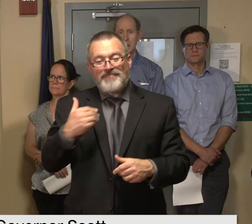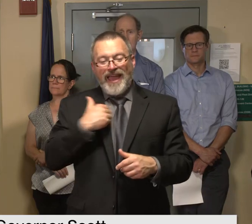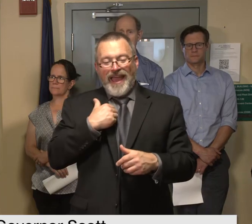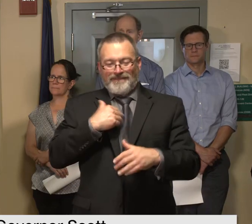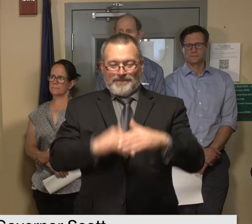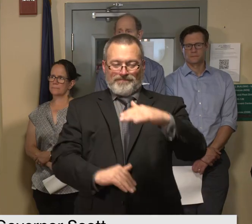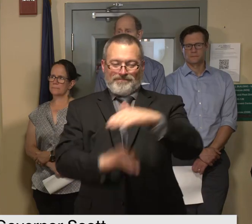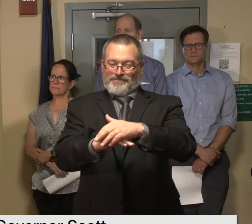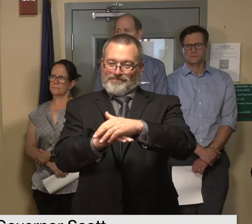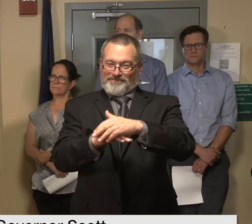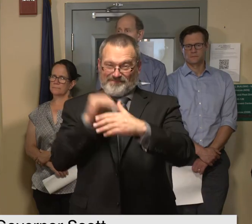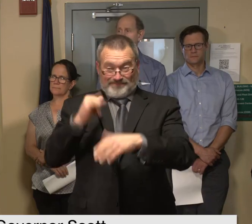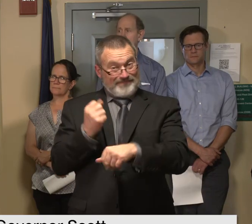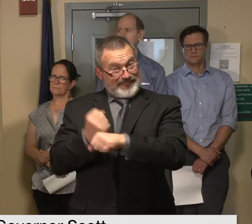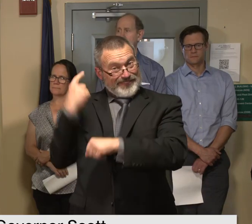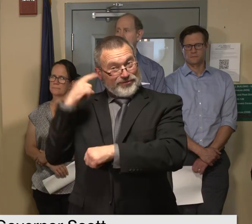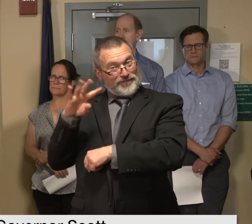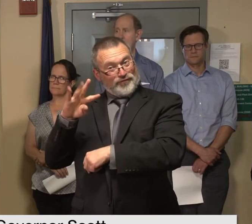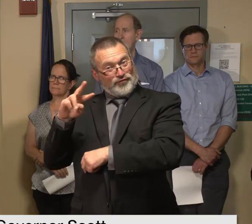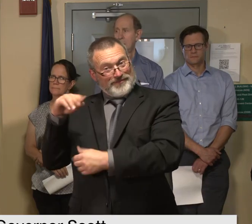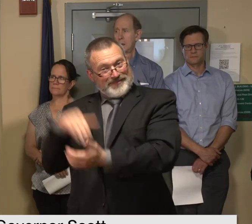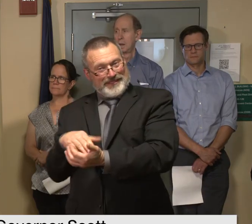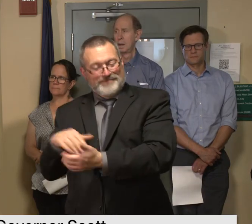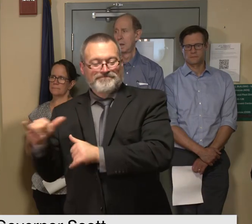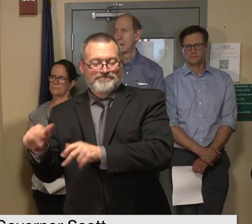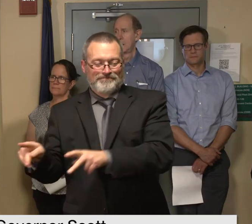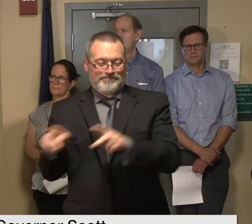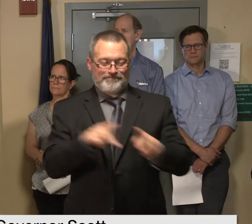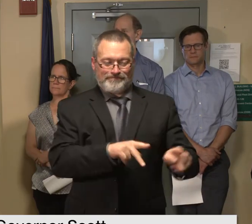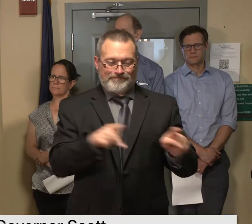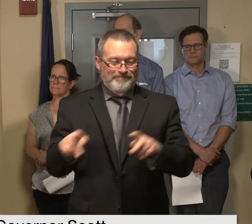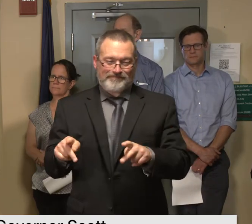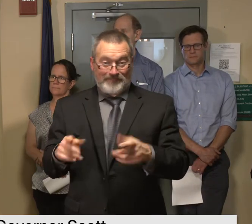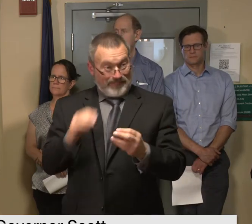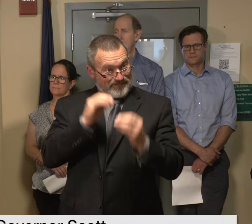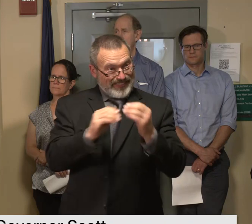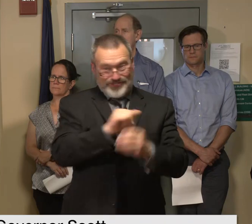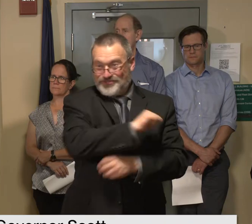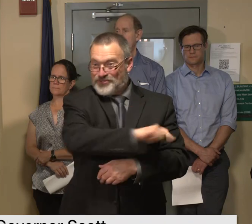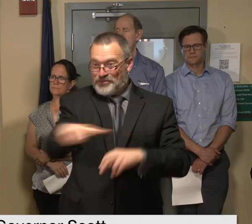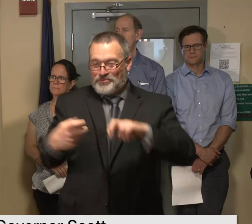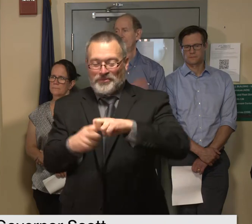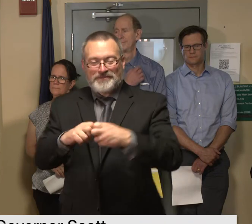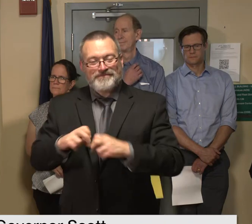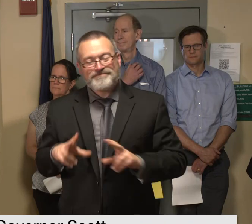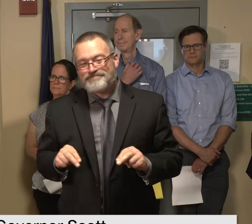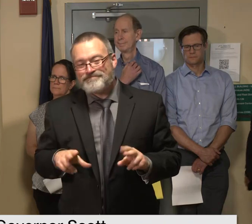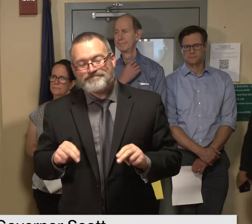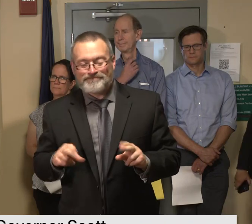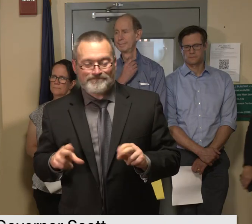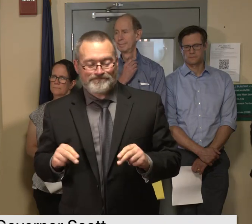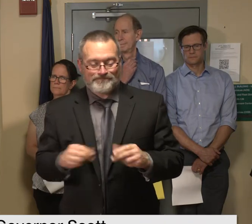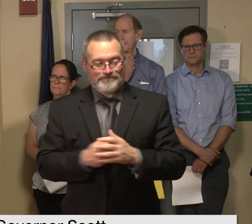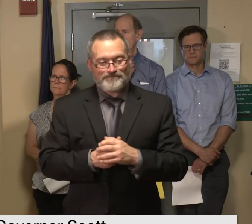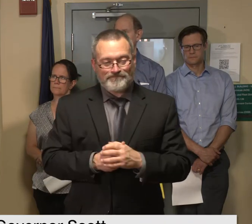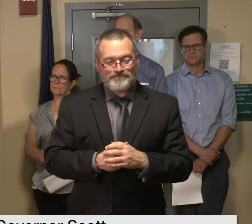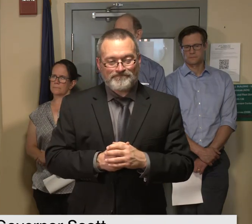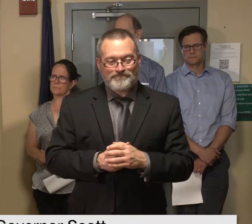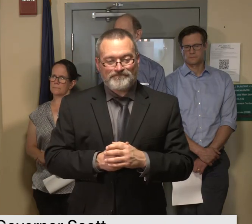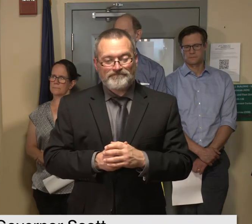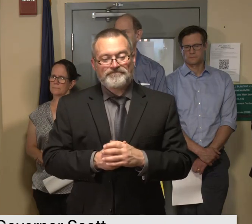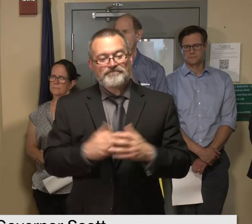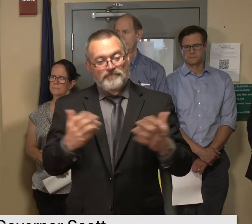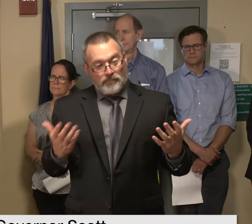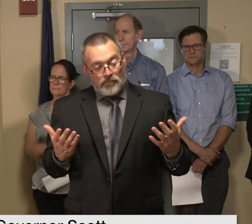cap and that doesn't take care of all the damage that we're seeing even today so but there is private insurance